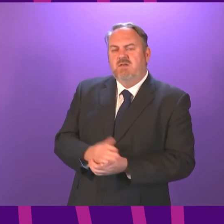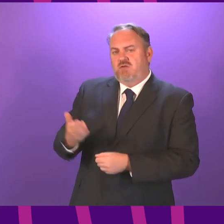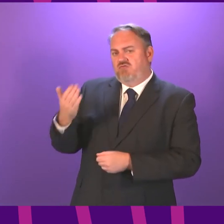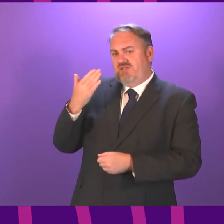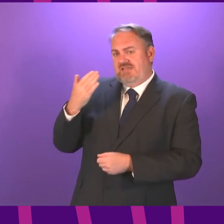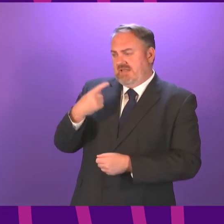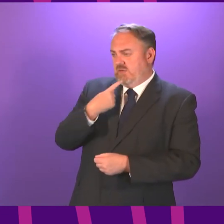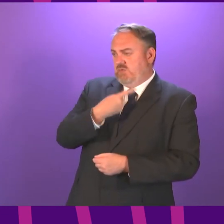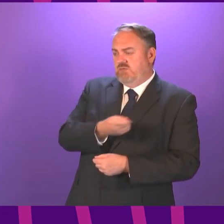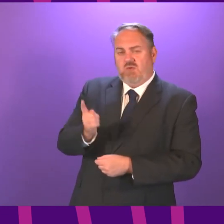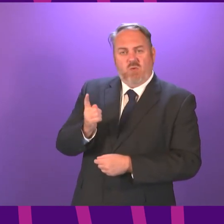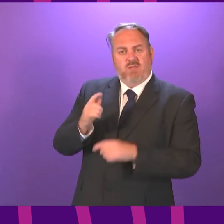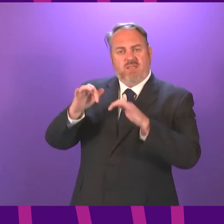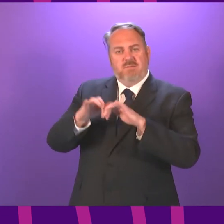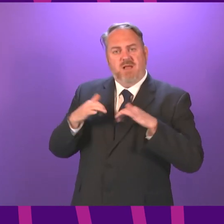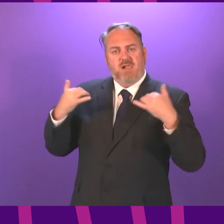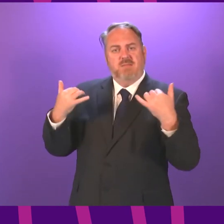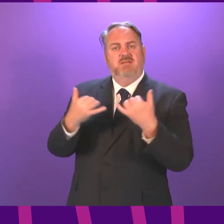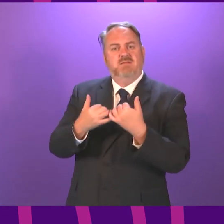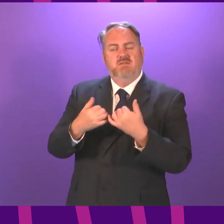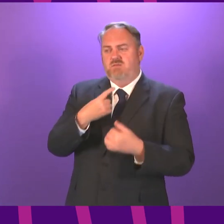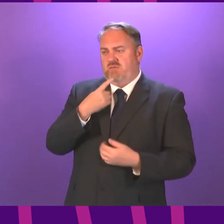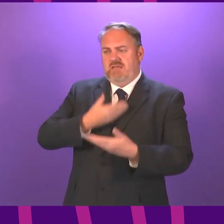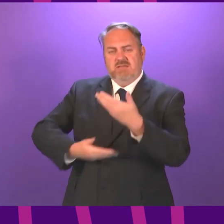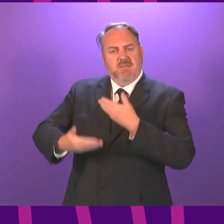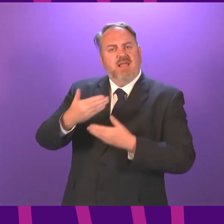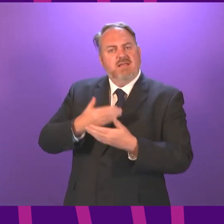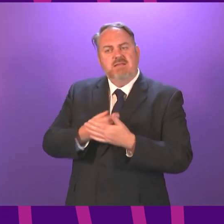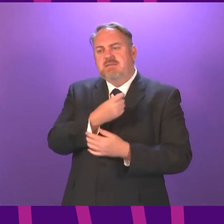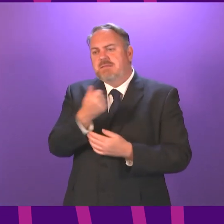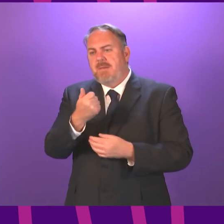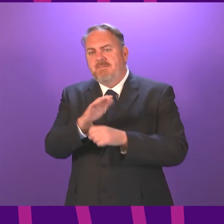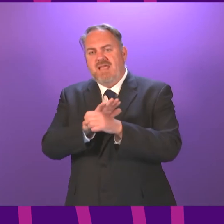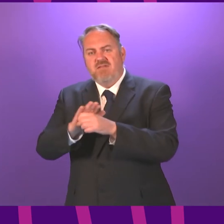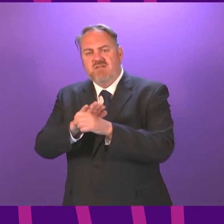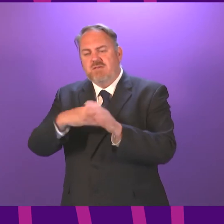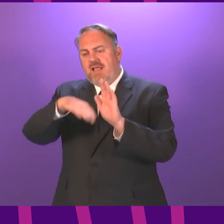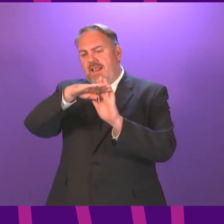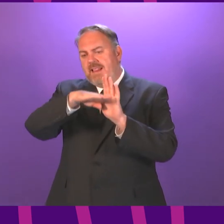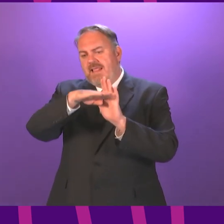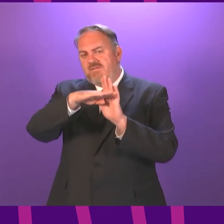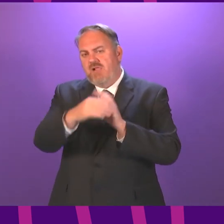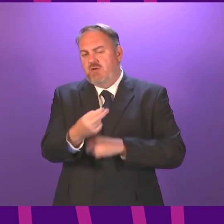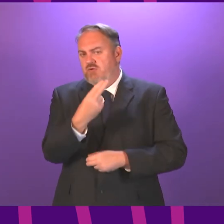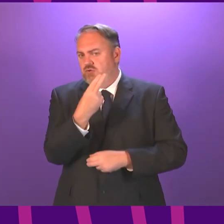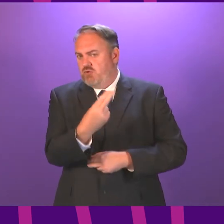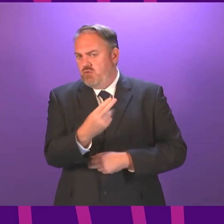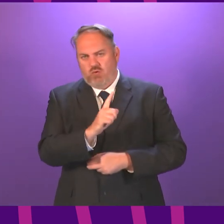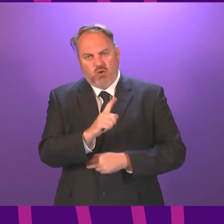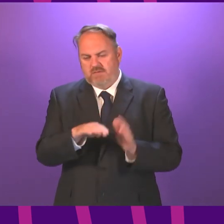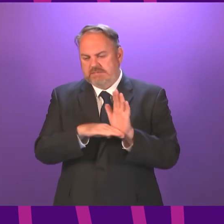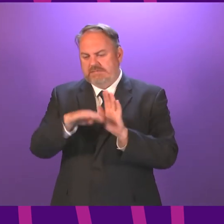to Parliament when she was announcing that many areas of Scotland would remain in level two rather than move to level one as they had expected.